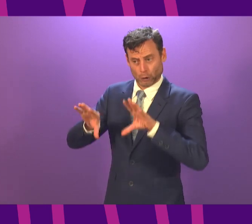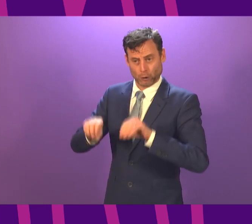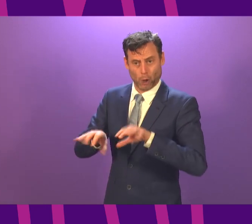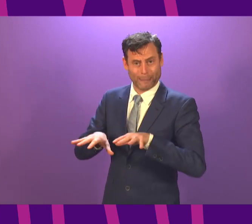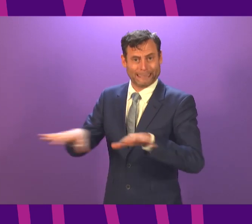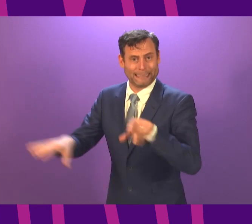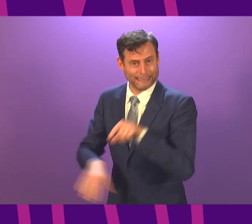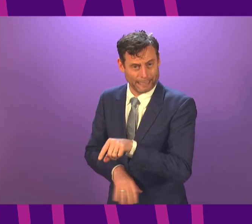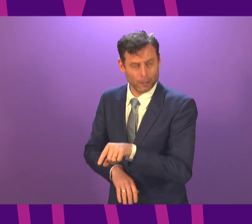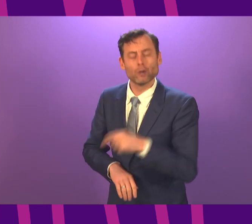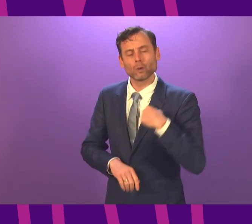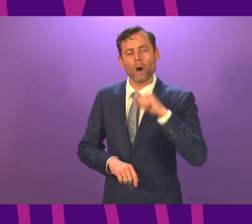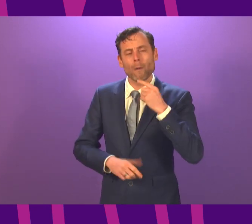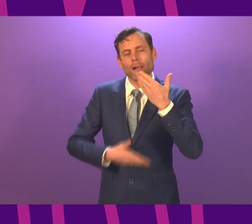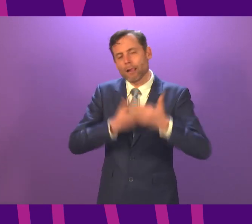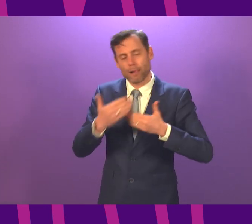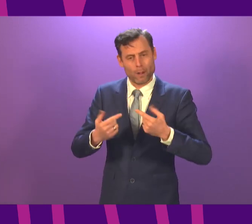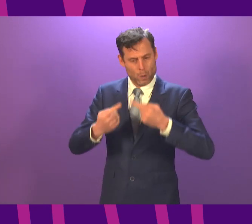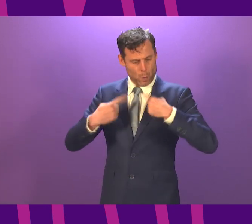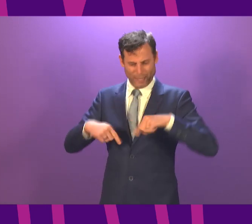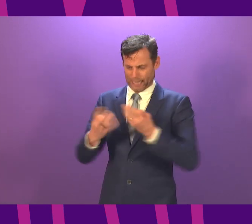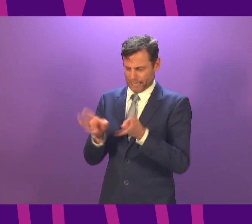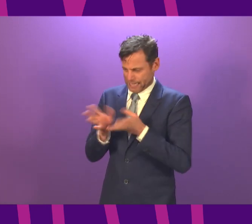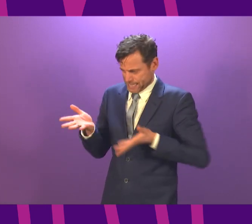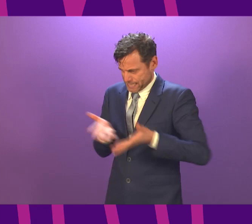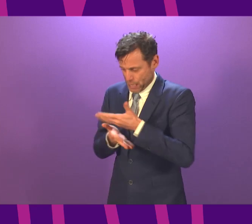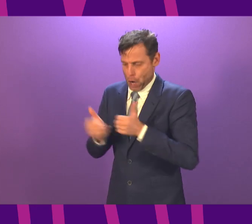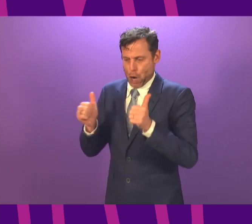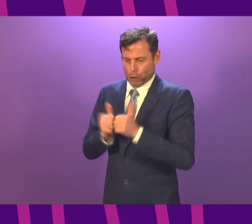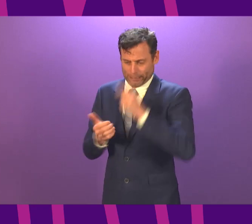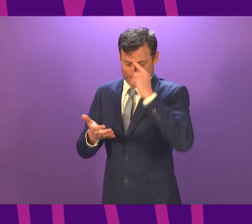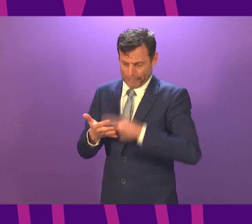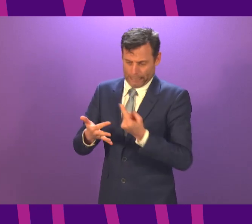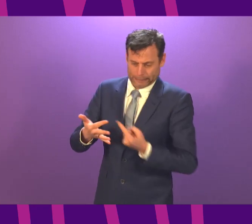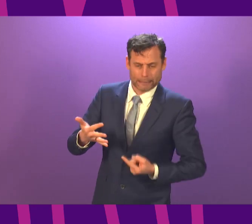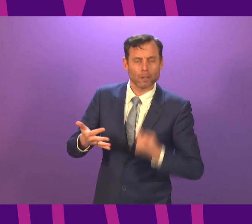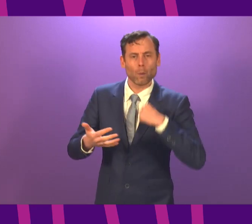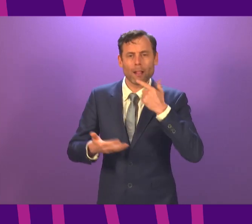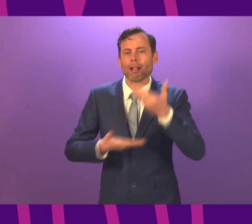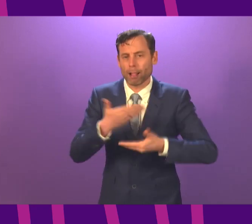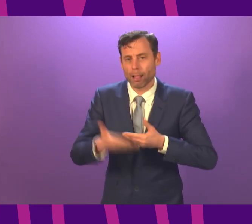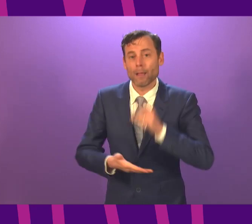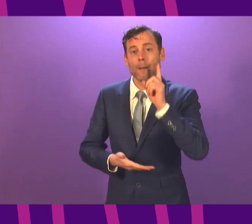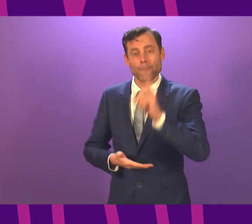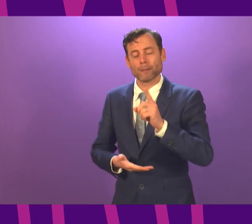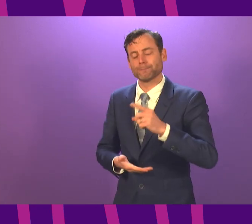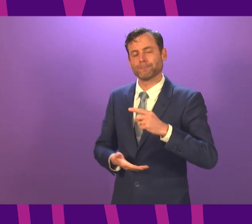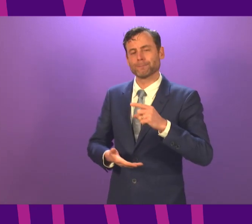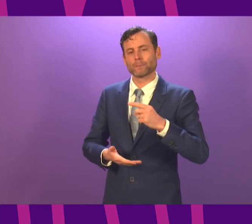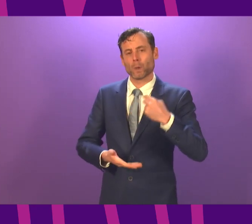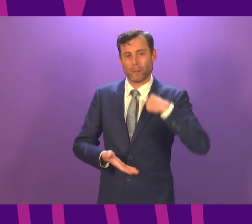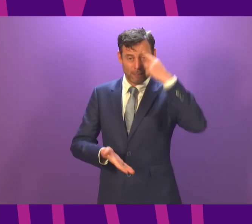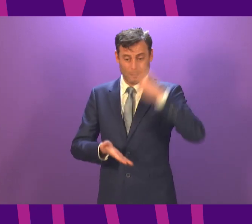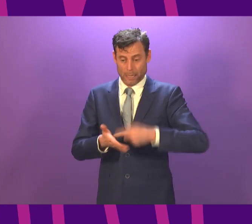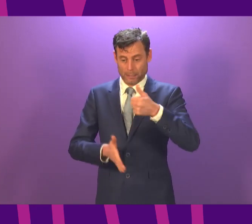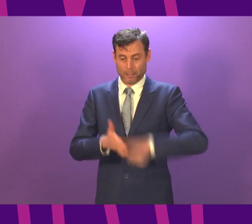the decisions we reached shortly. However, I can confirm now in summary that we have decided to introduce from